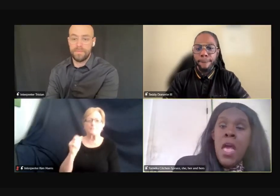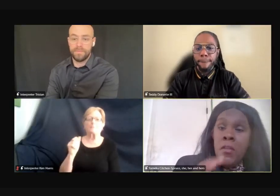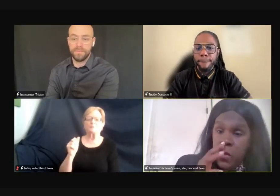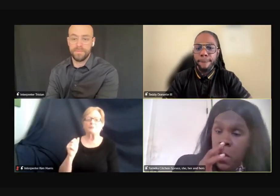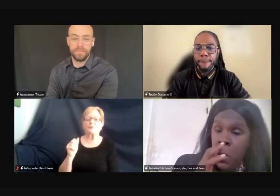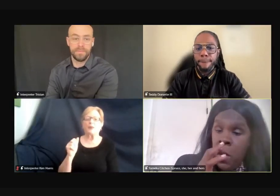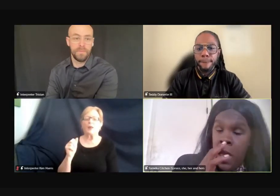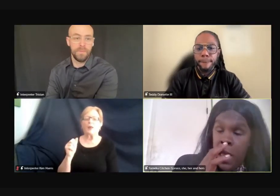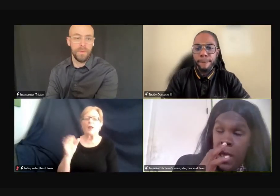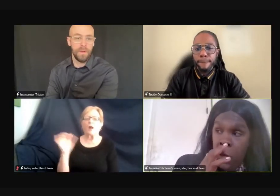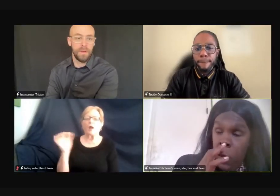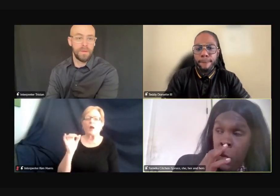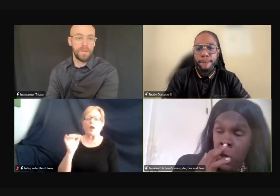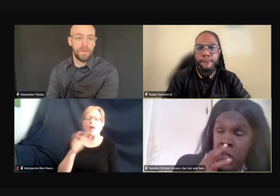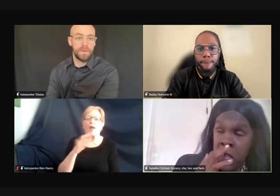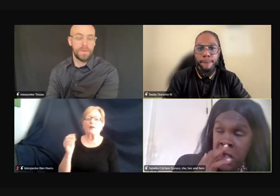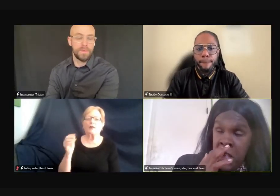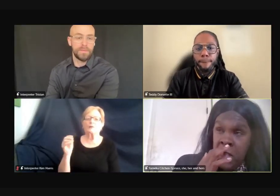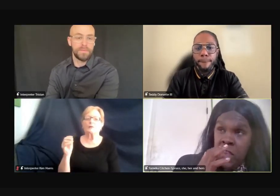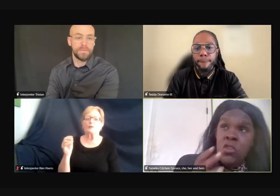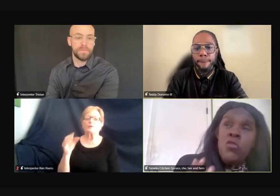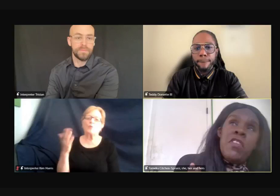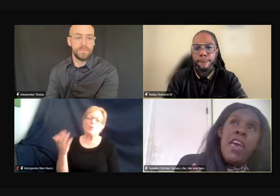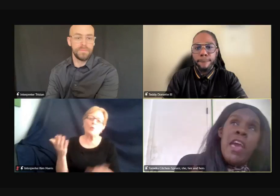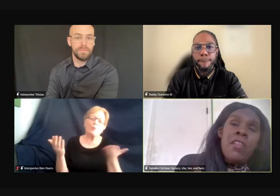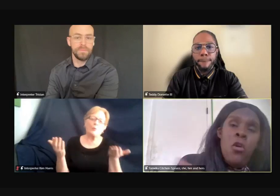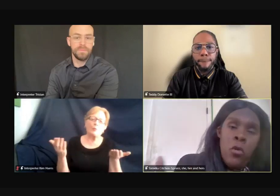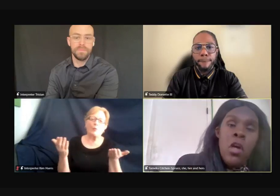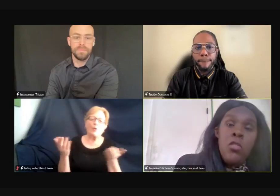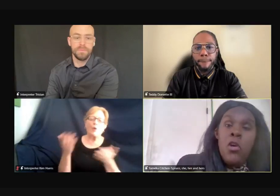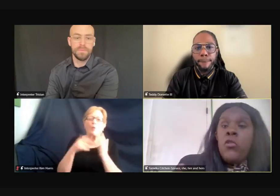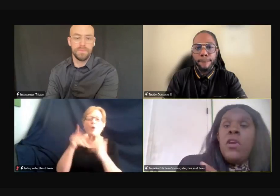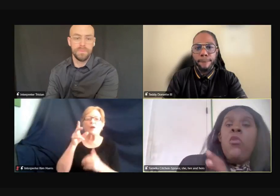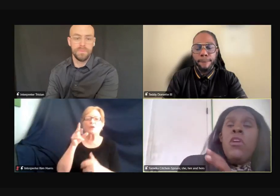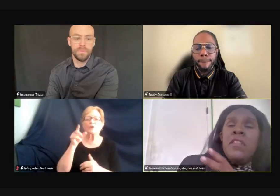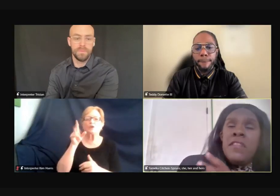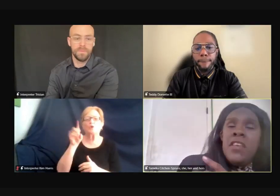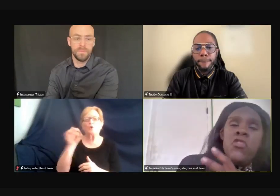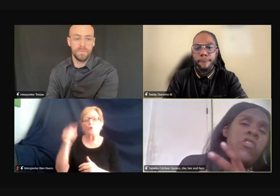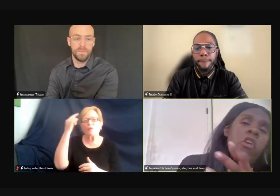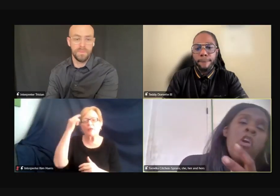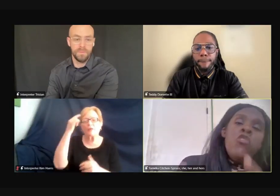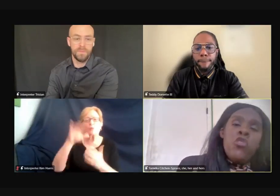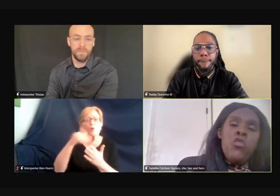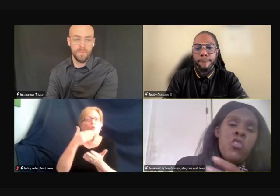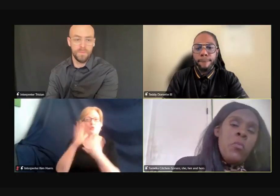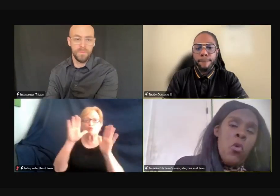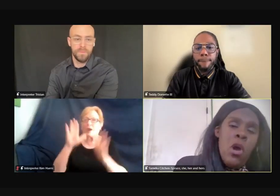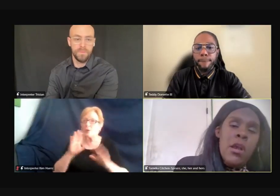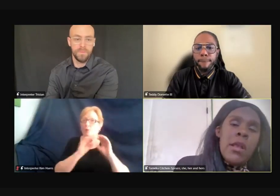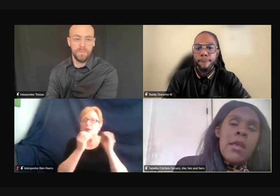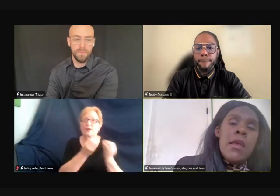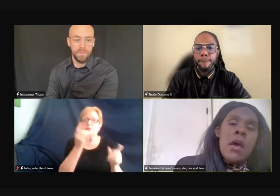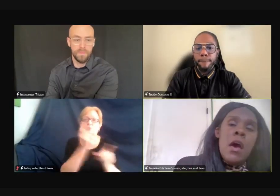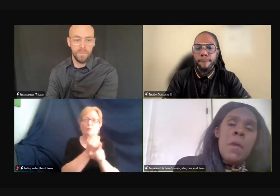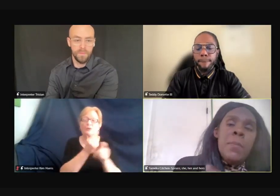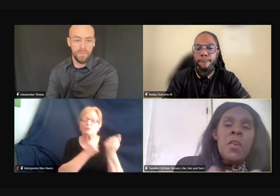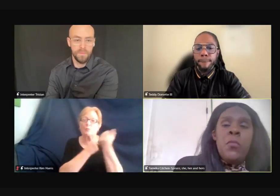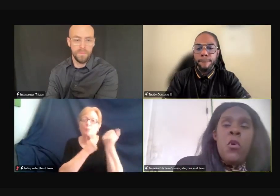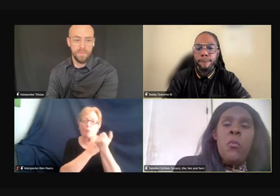And so what would you say, I know those are great organizations to support